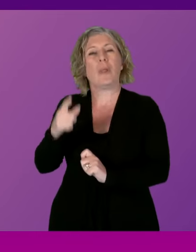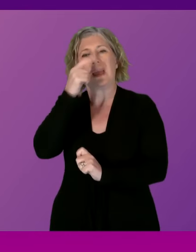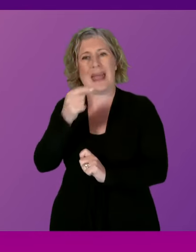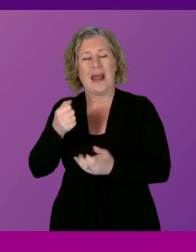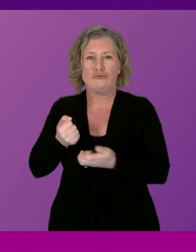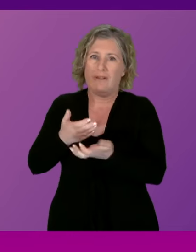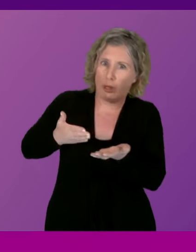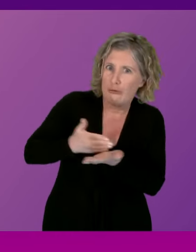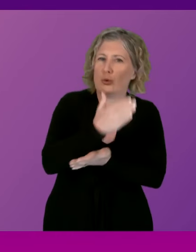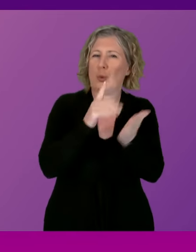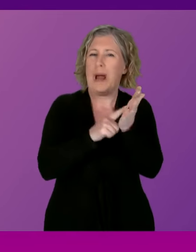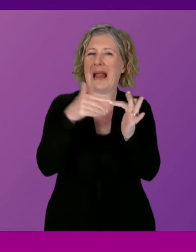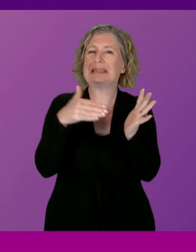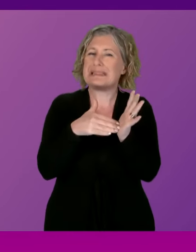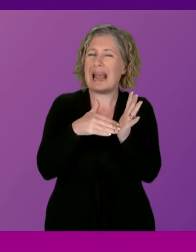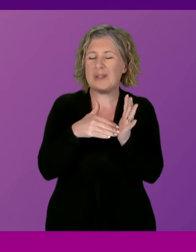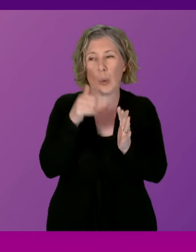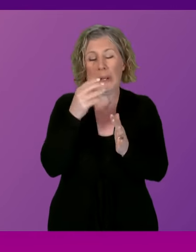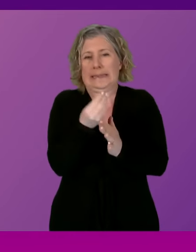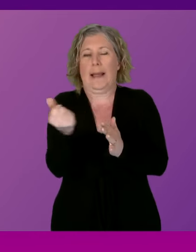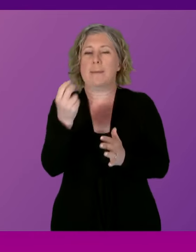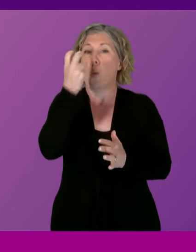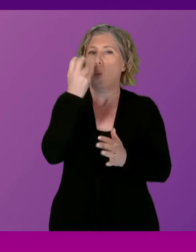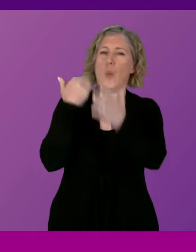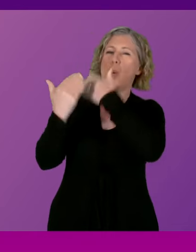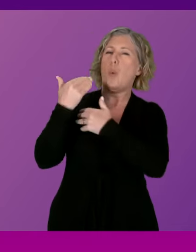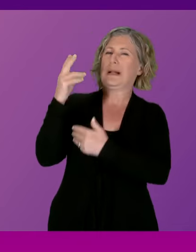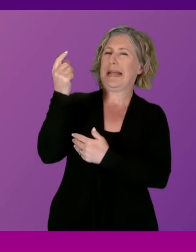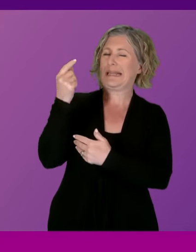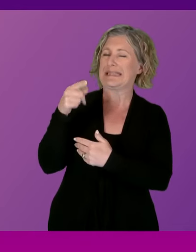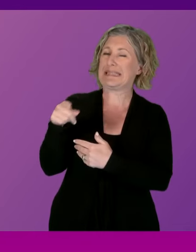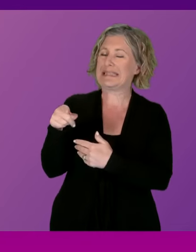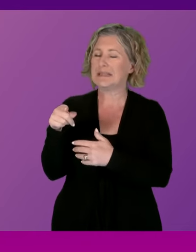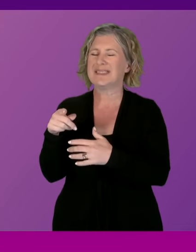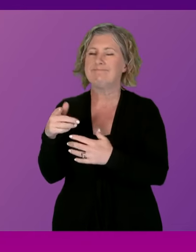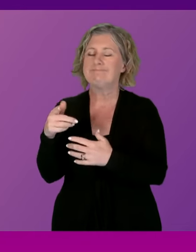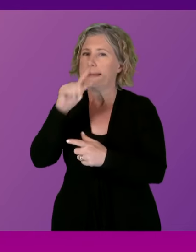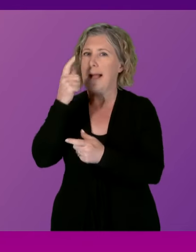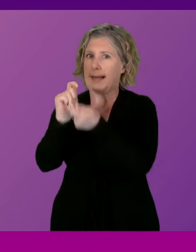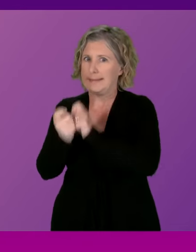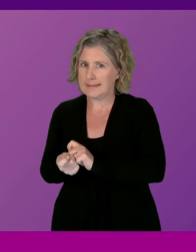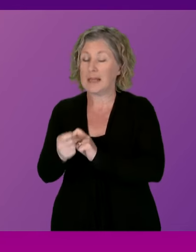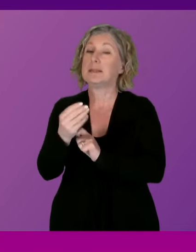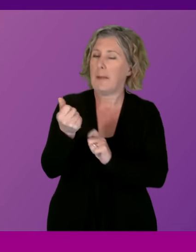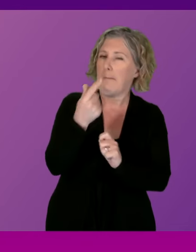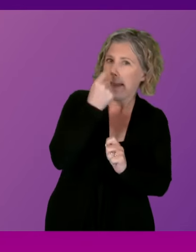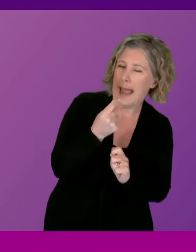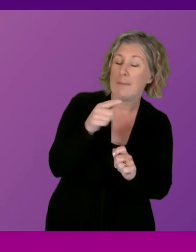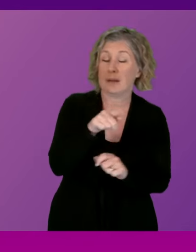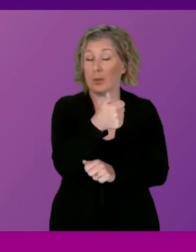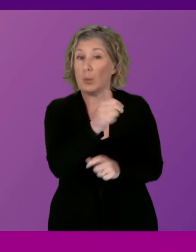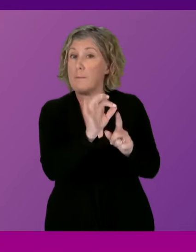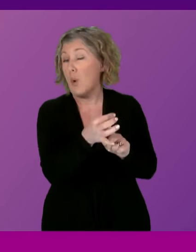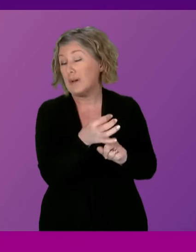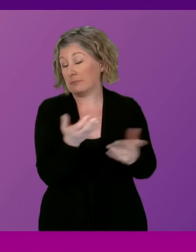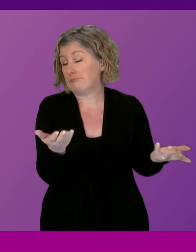change their vehicle. Some older taxis may be suitable for that retrofitting. But I take the point that Pauline McNeill makes if there is only one